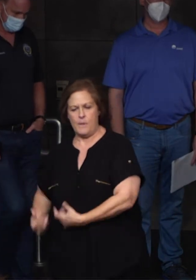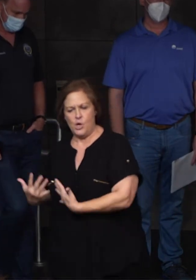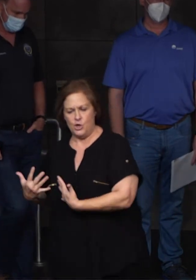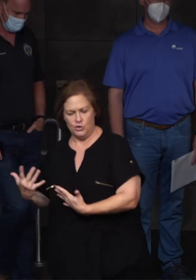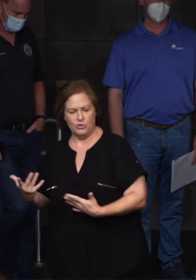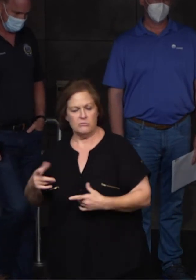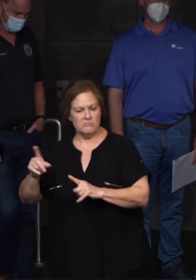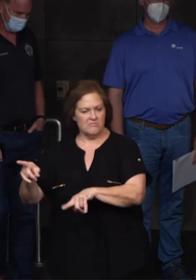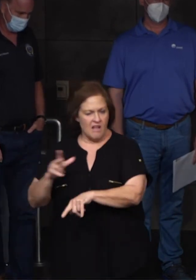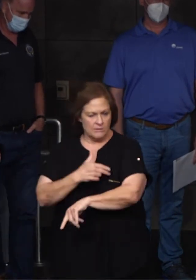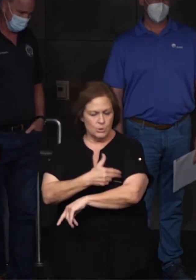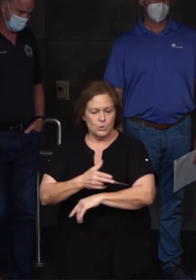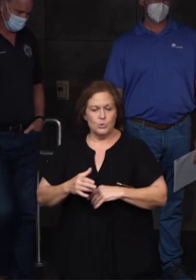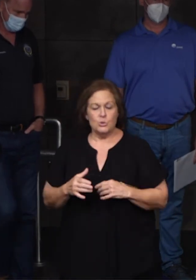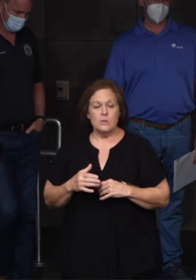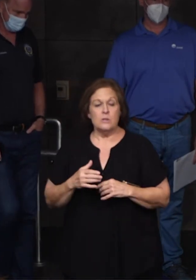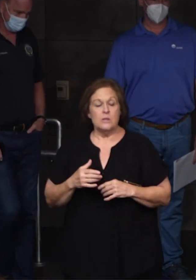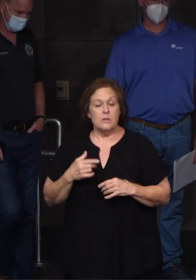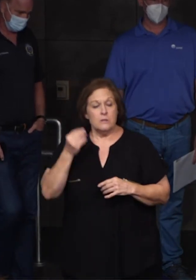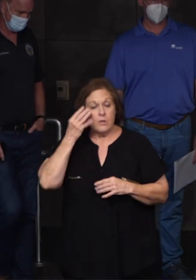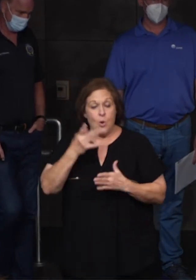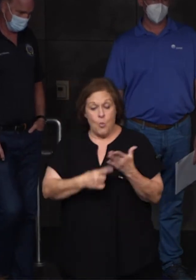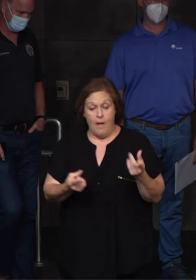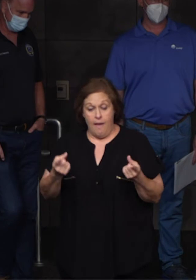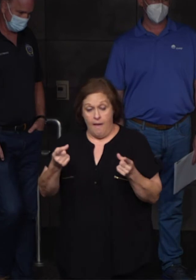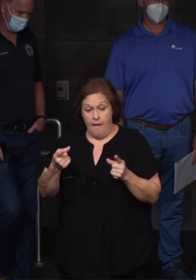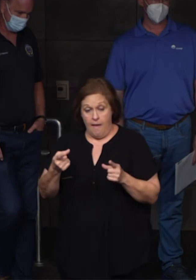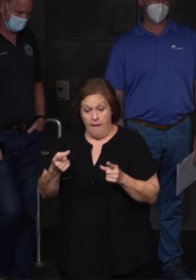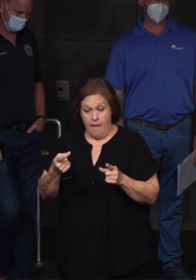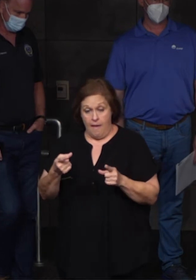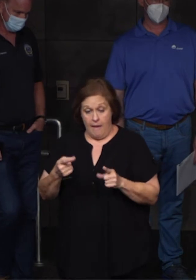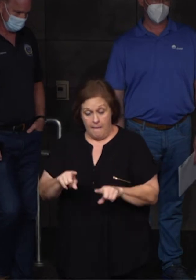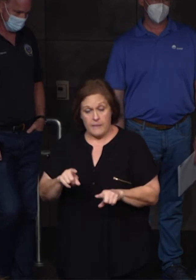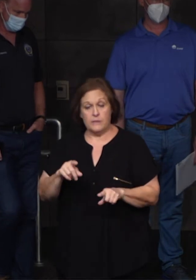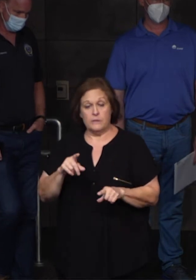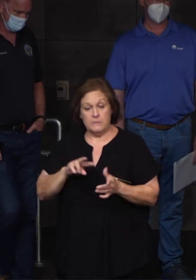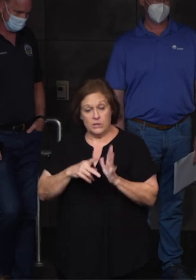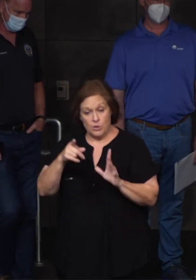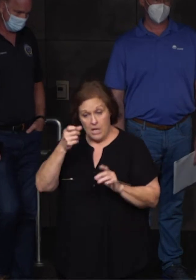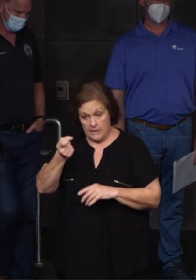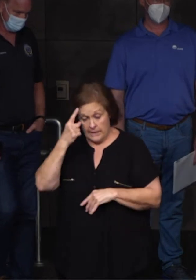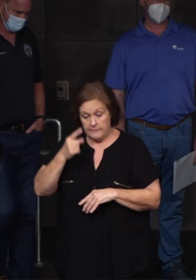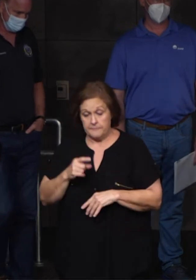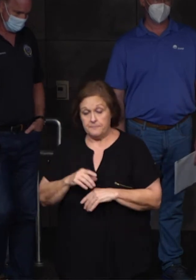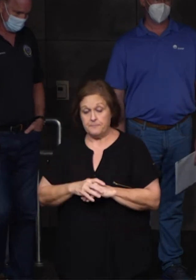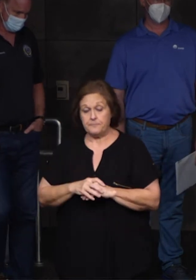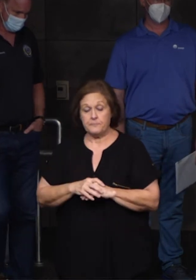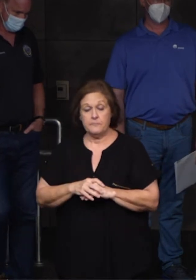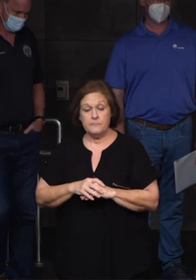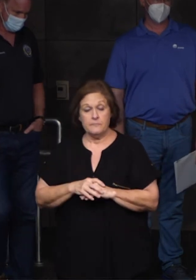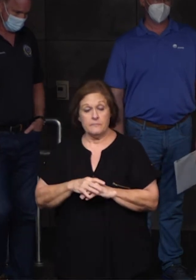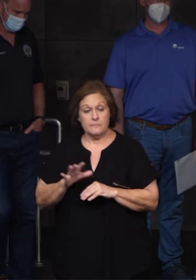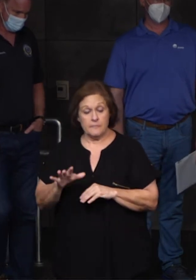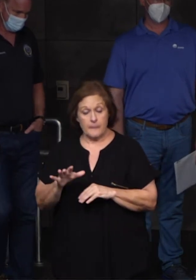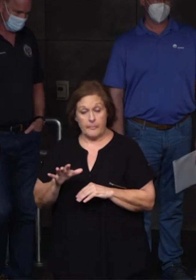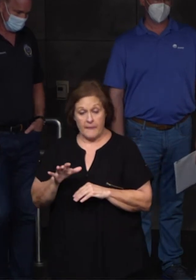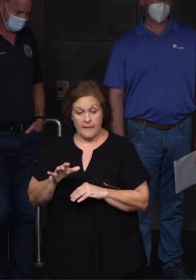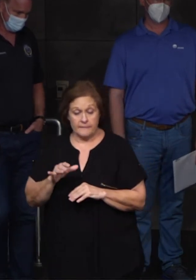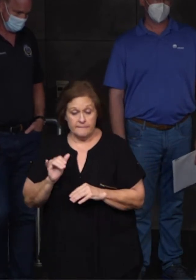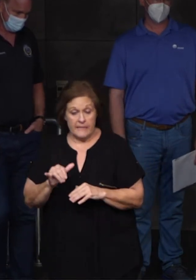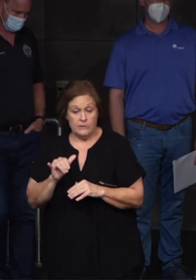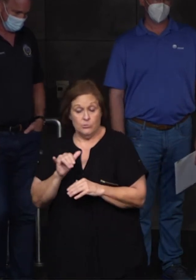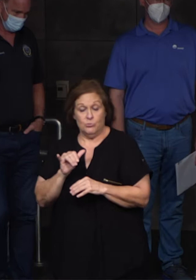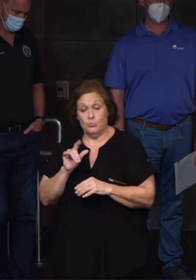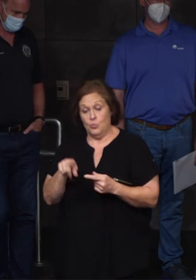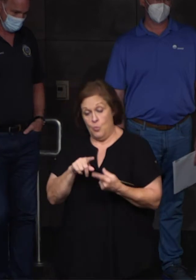to talk a little bit about what happens, you know, so we can understand this. First and foremost, there's an acceptable range